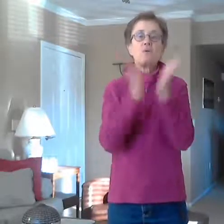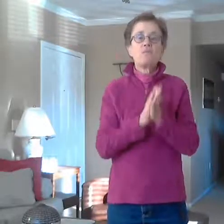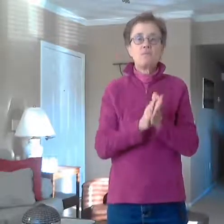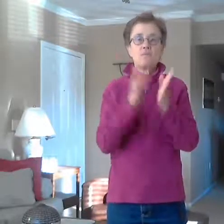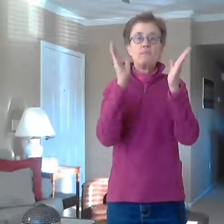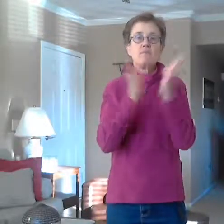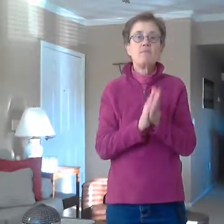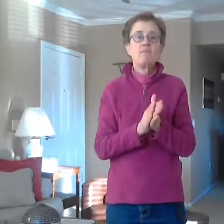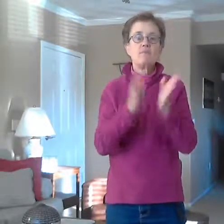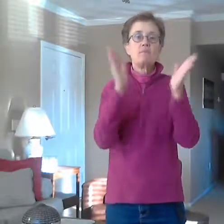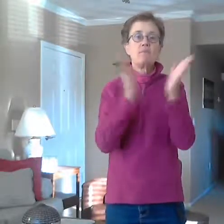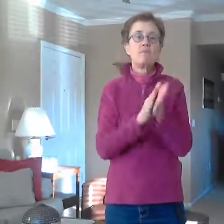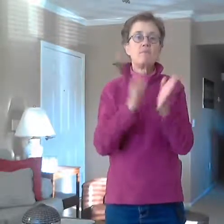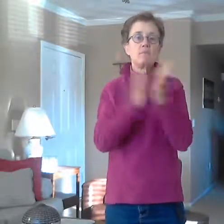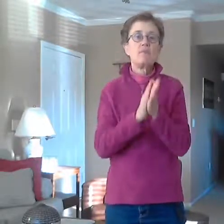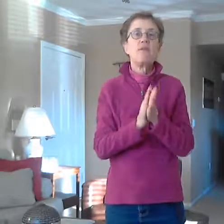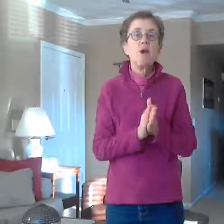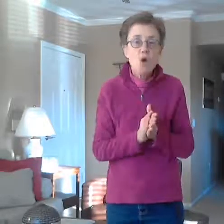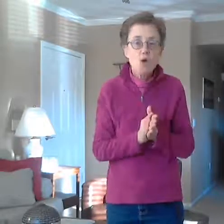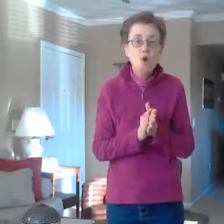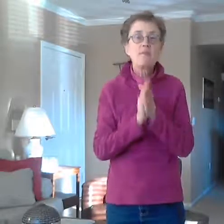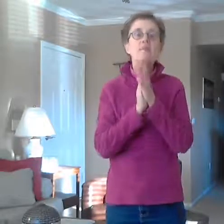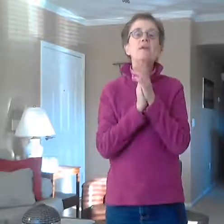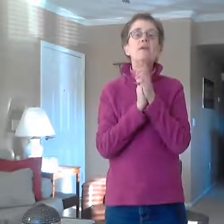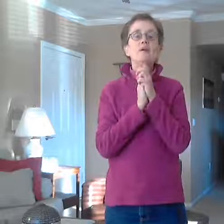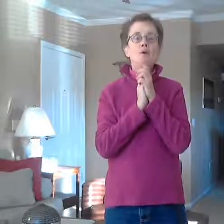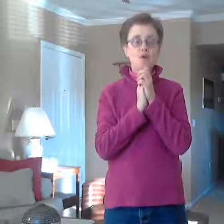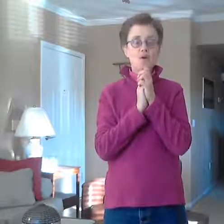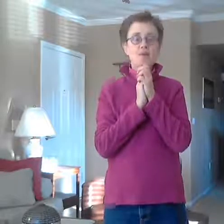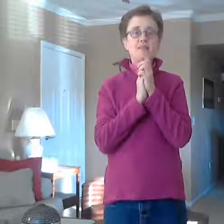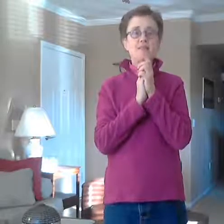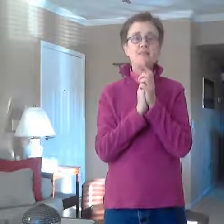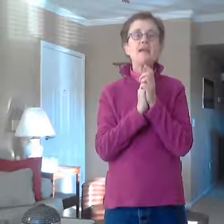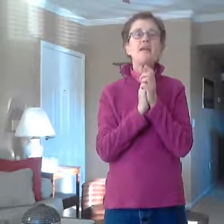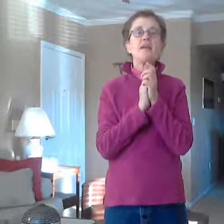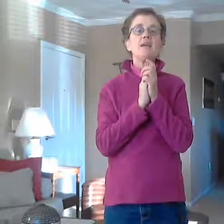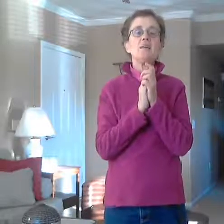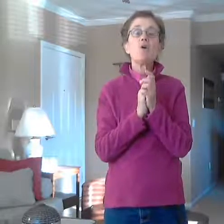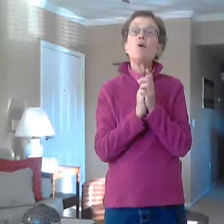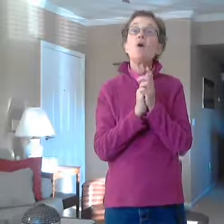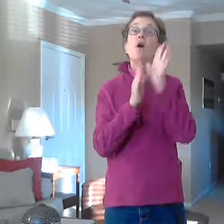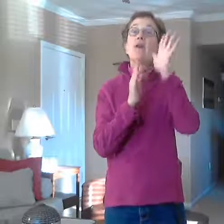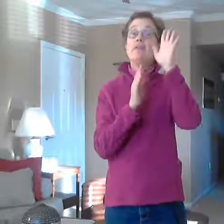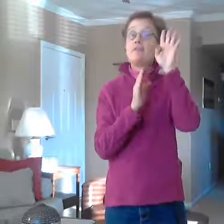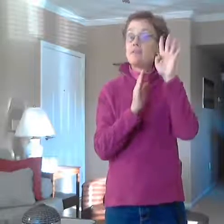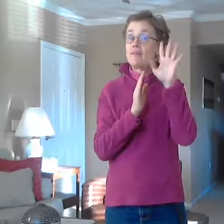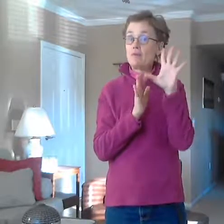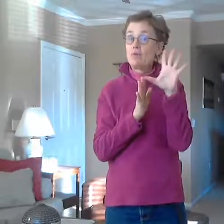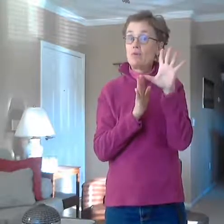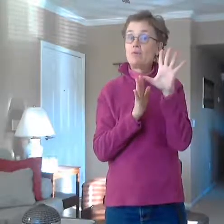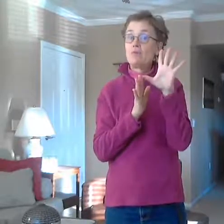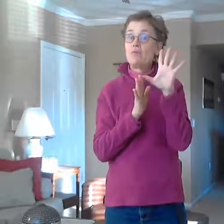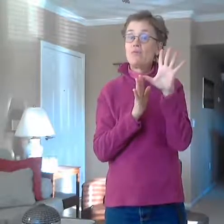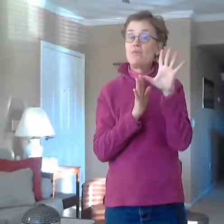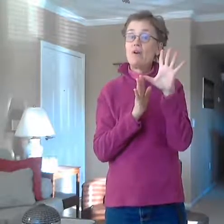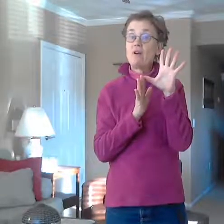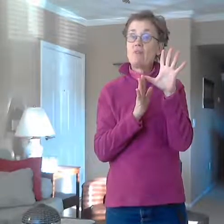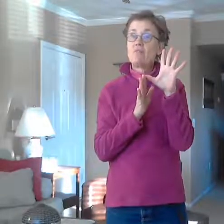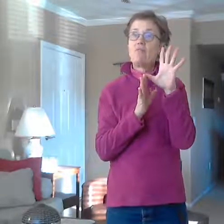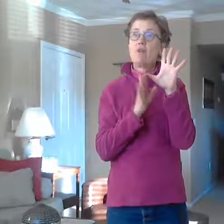and bingo was his name oh this time we're going to do all five we're going